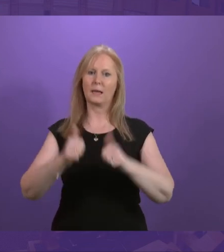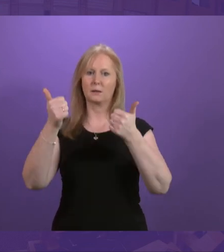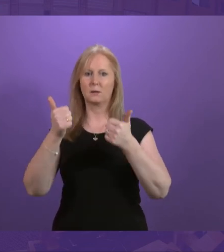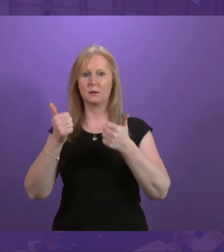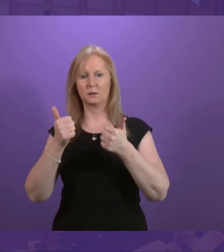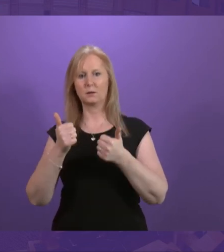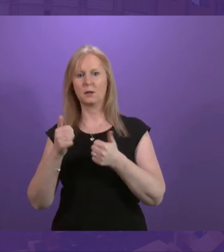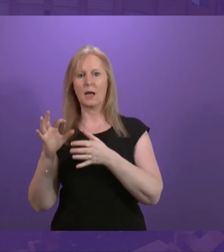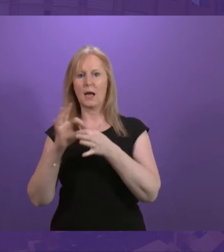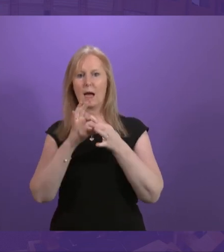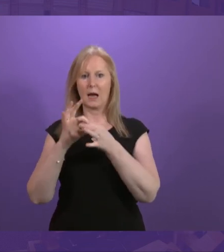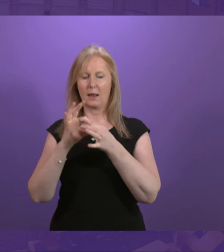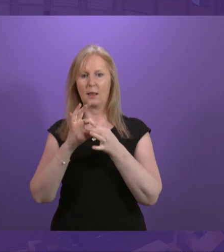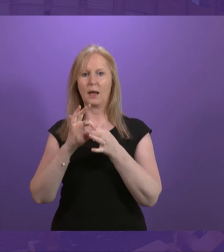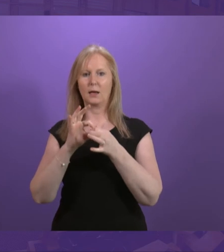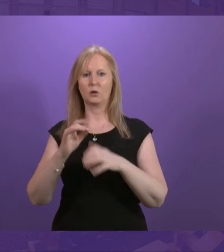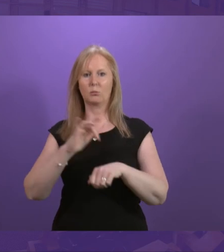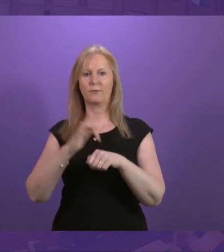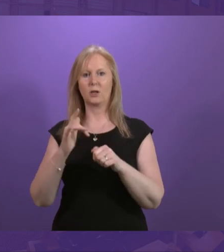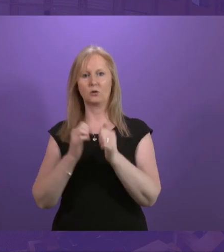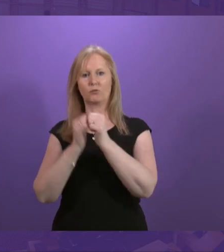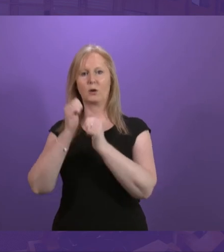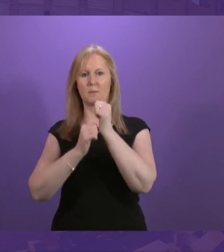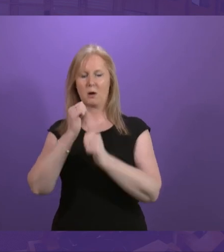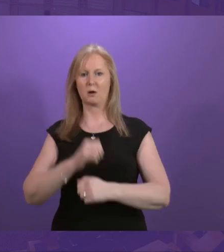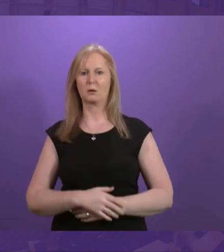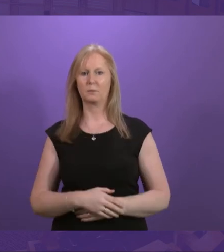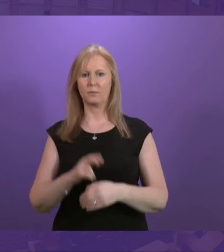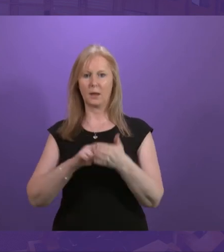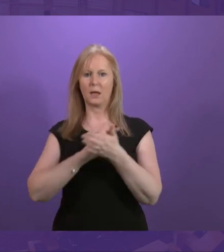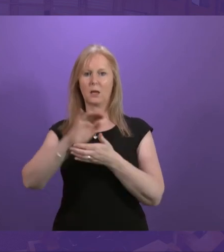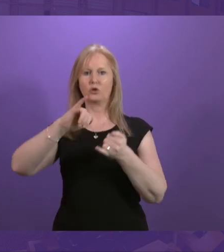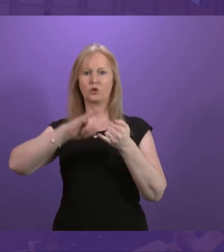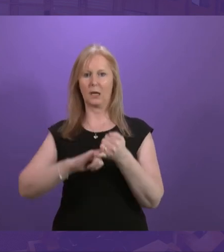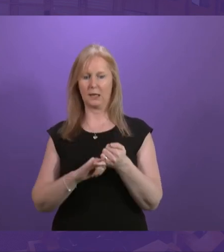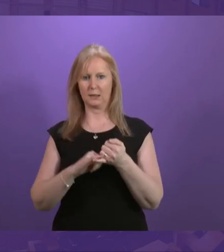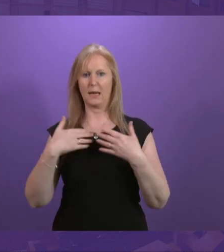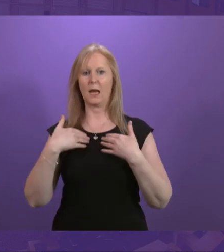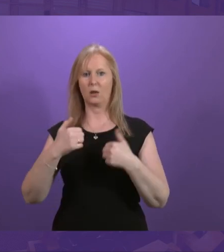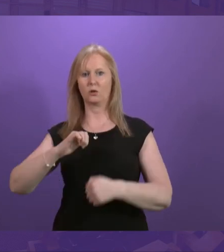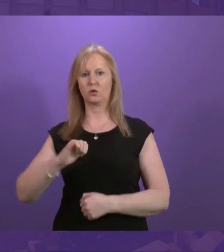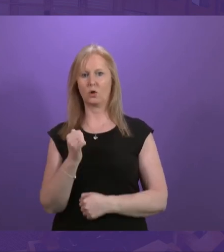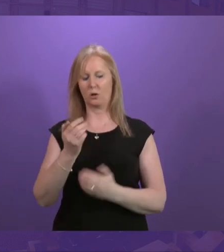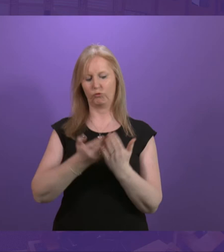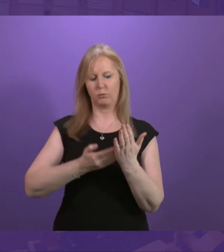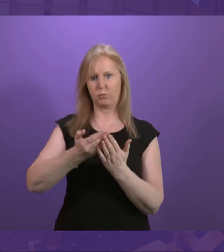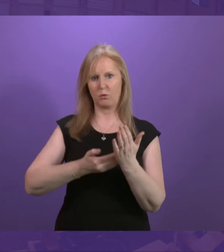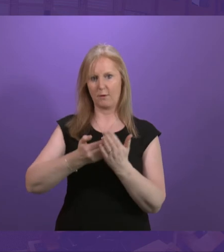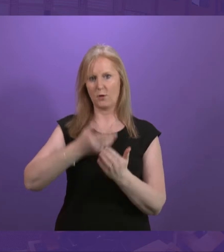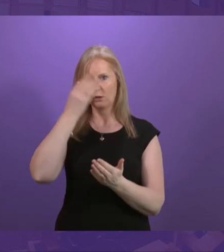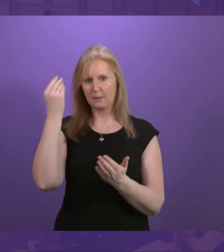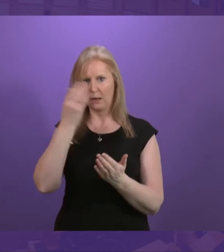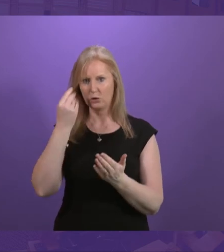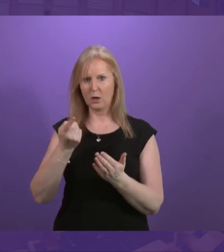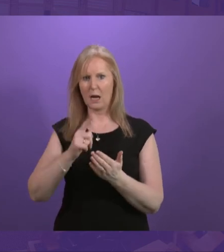Professionals Dementia Framework. NHS Health Scotland's report into dementia